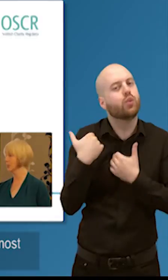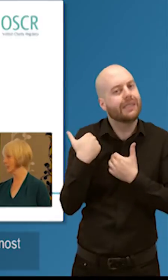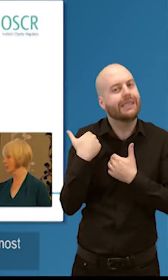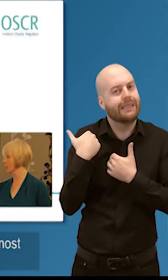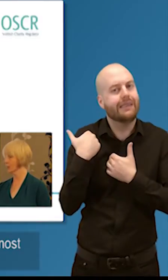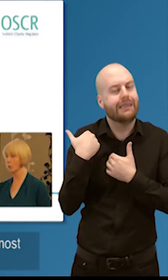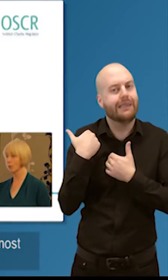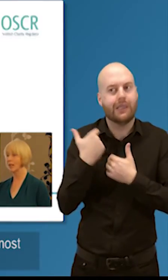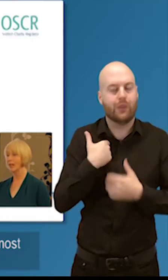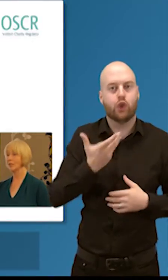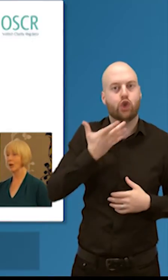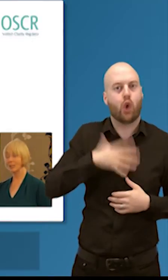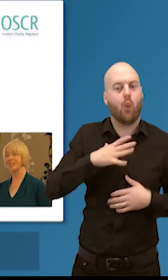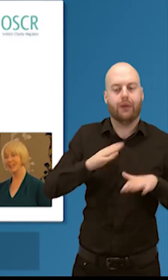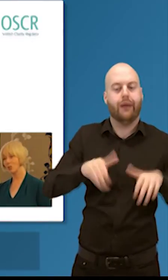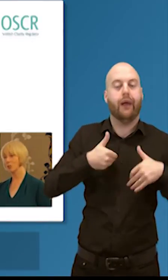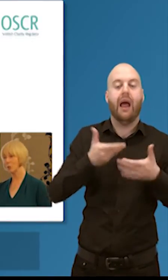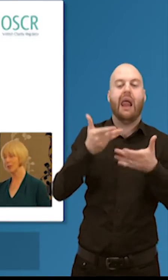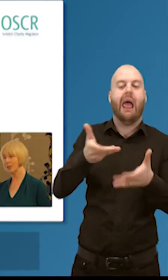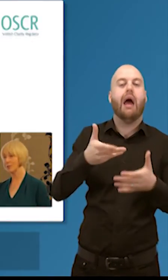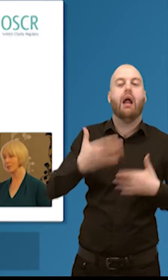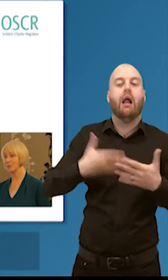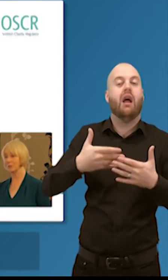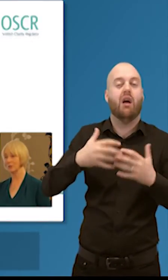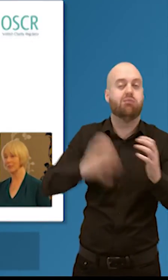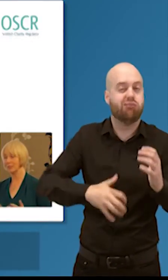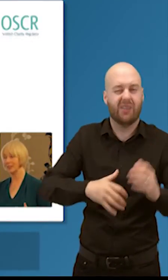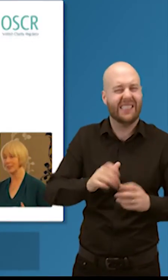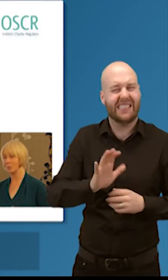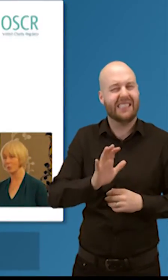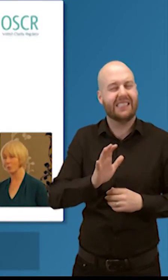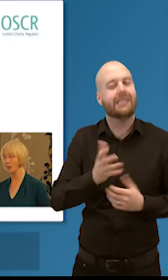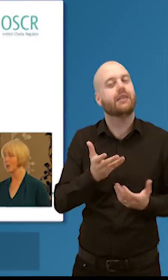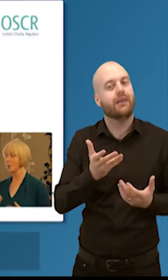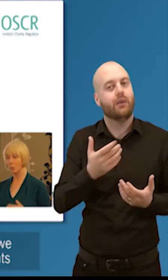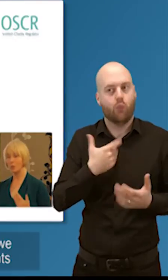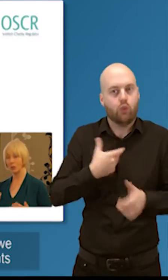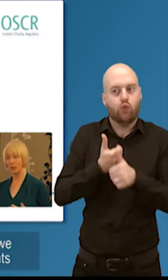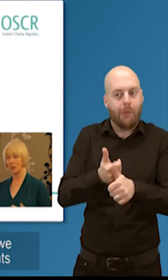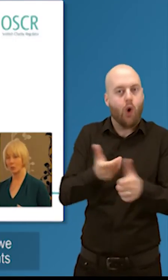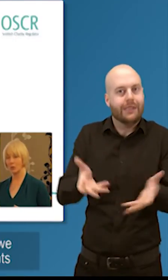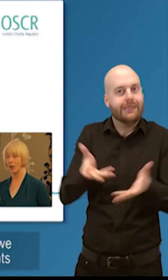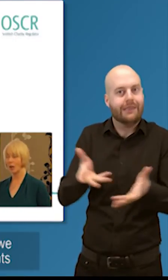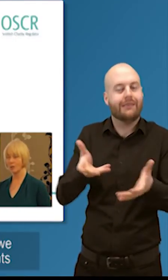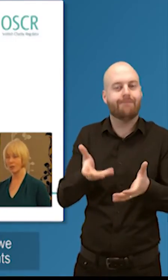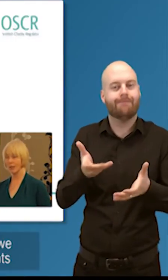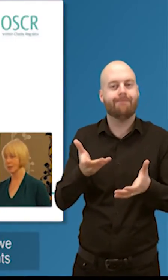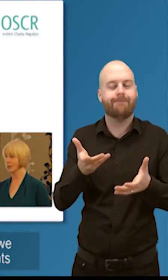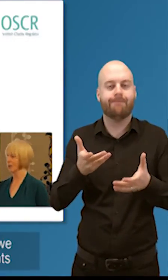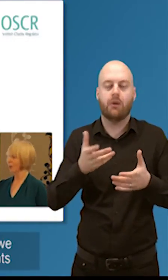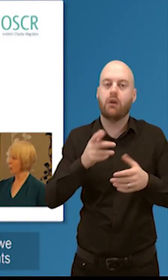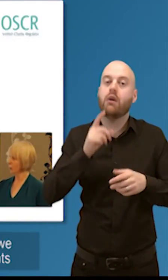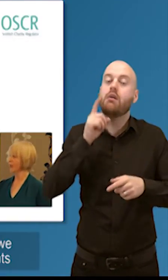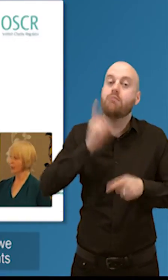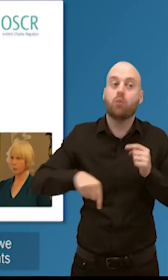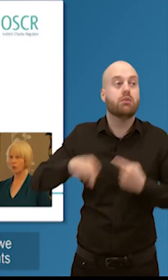set out to get something wrong. It's unintentional when things go wrong. So what we try and do is understand